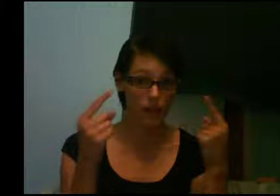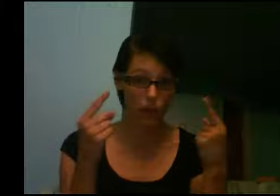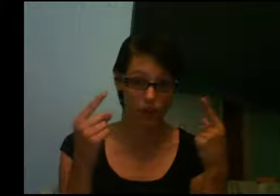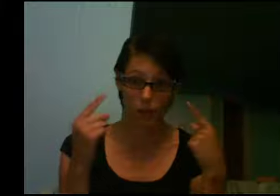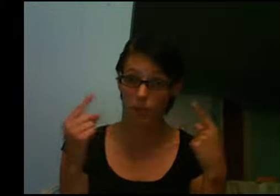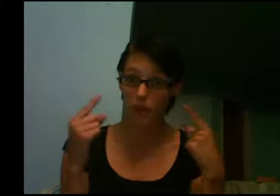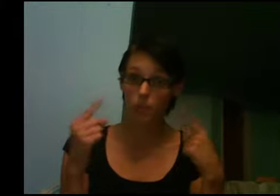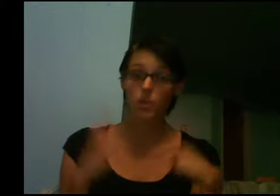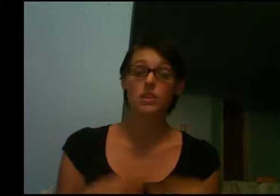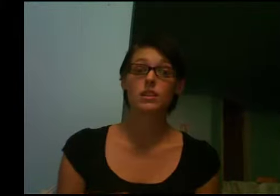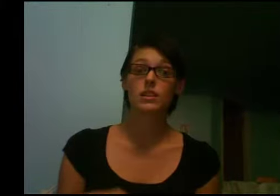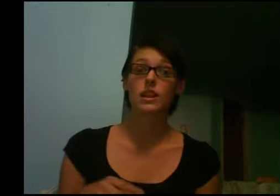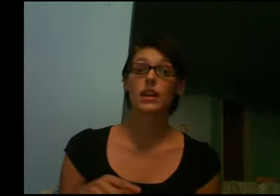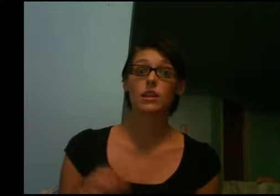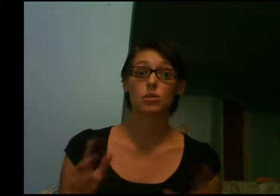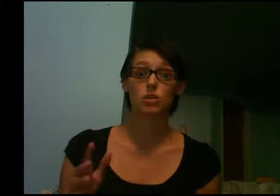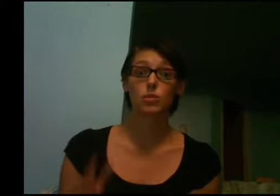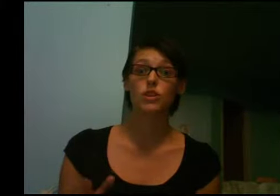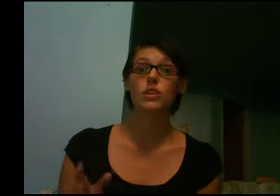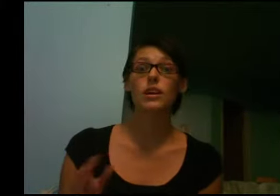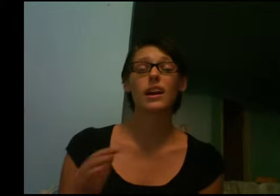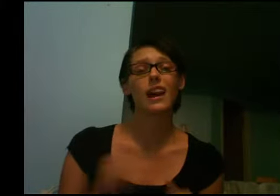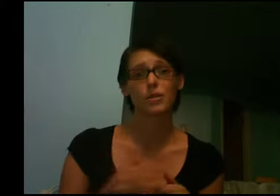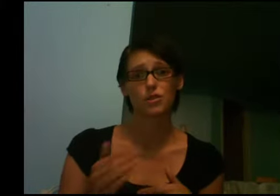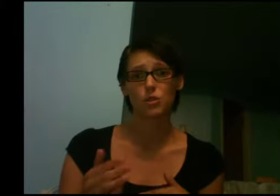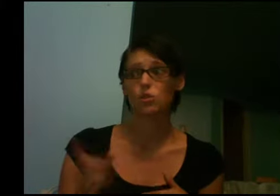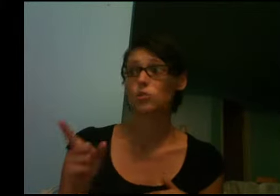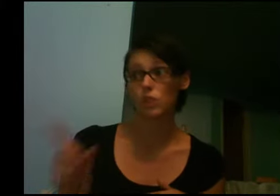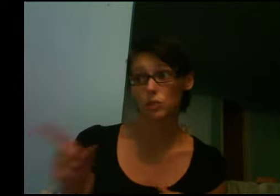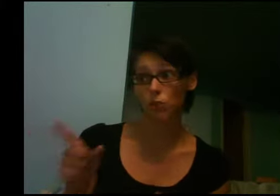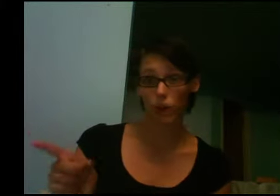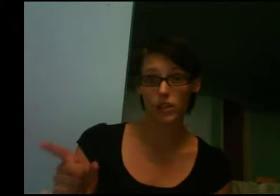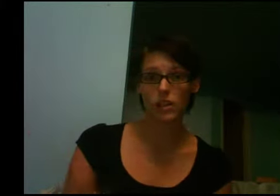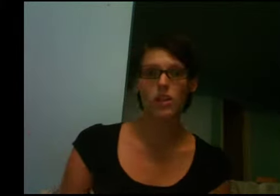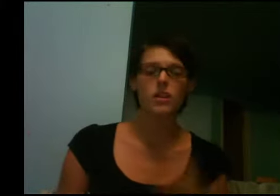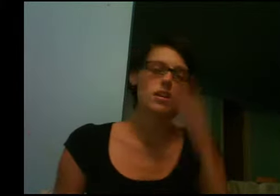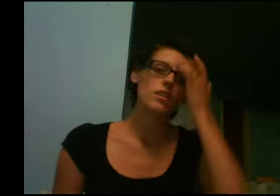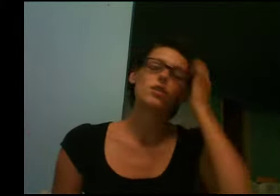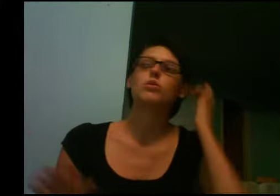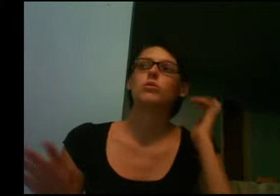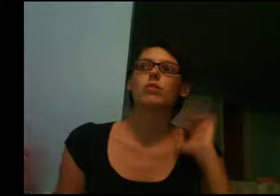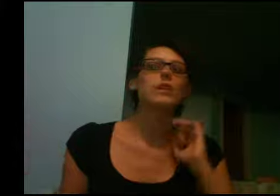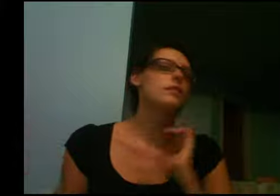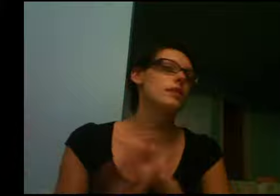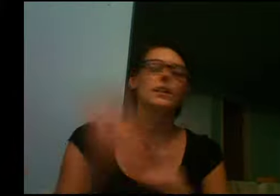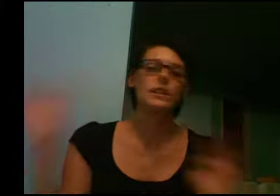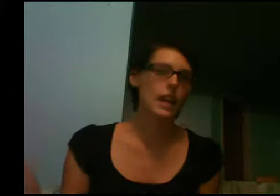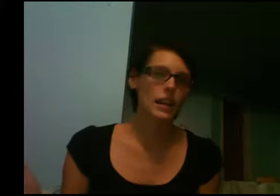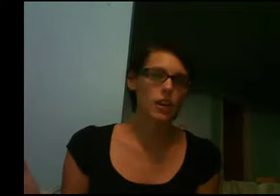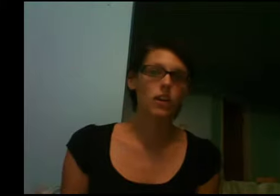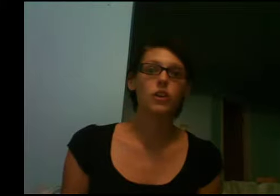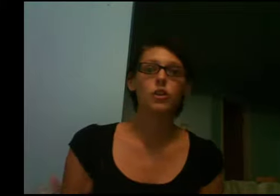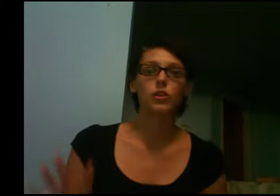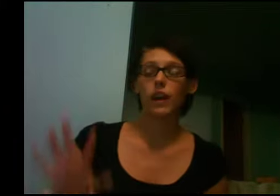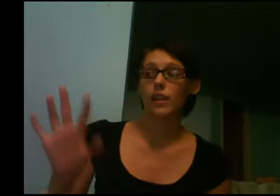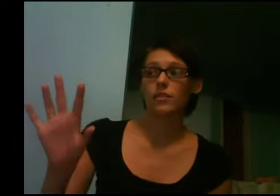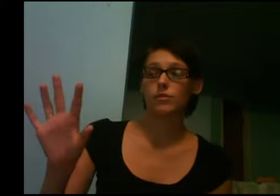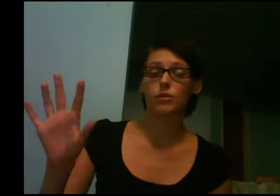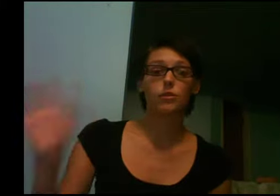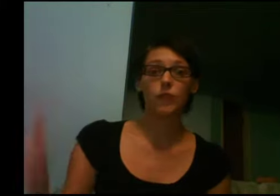have your eyebrows up because it's indicating towards a person, and after those two words point to a designated area, that for the